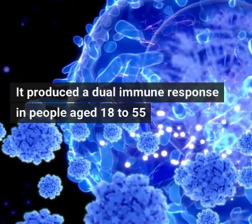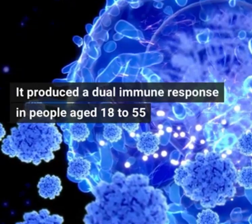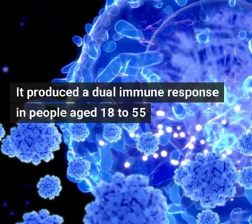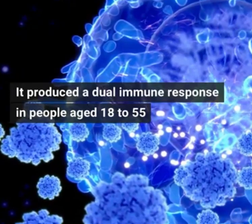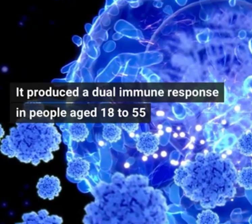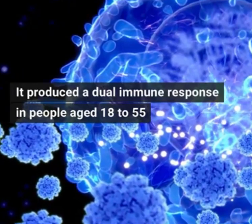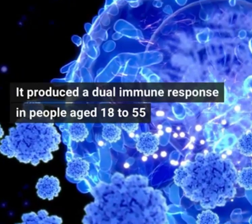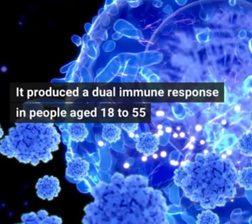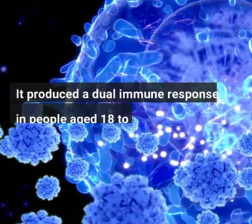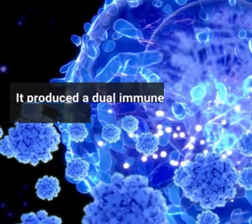So, with Thank